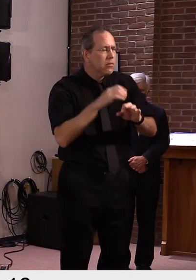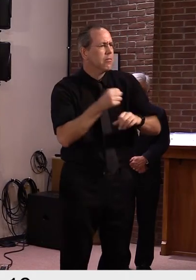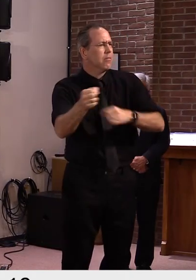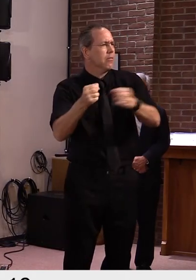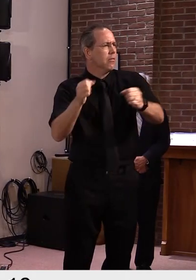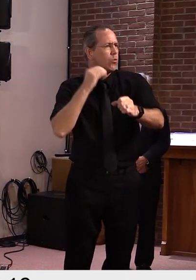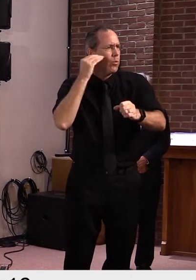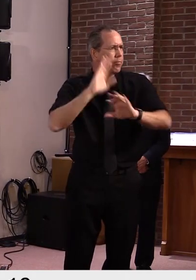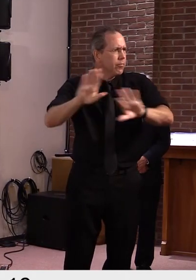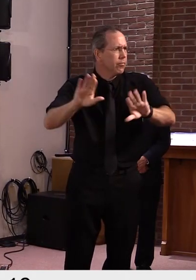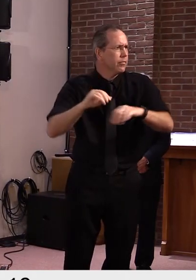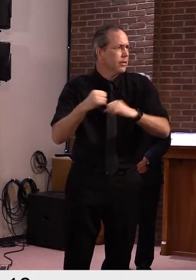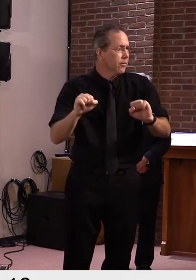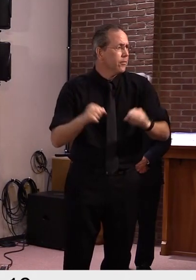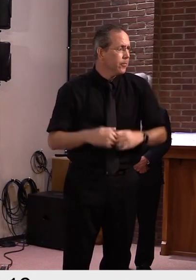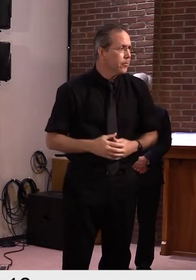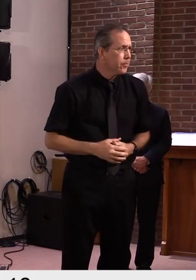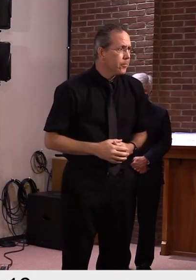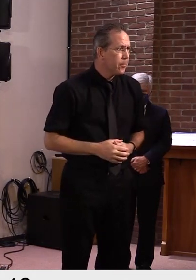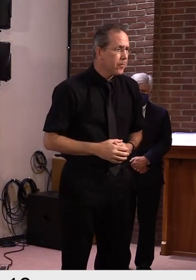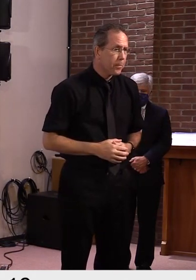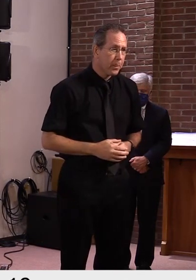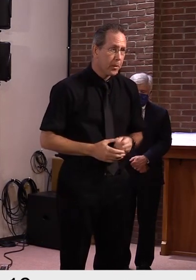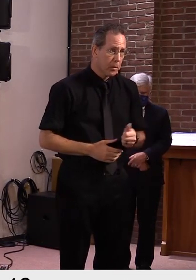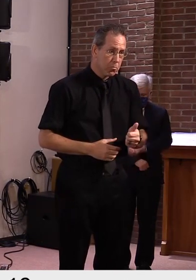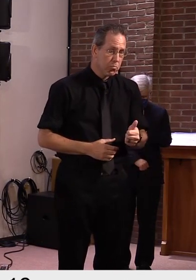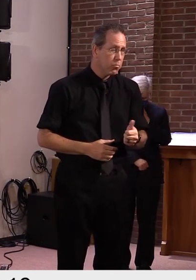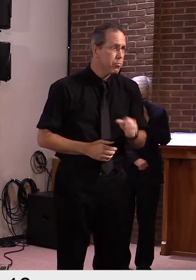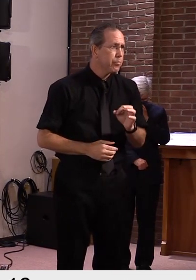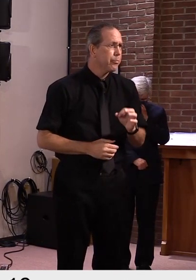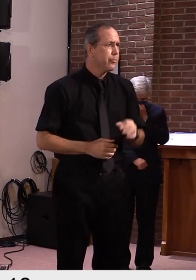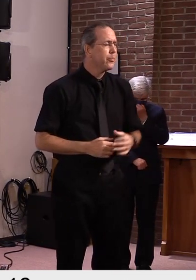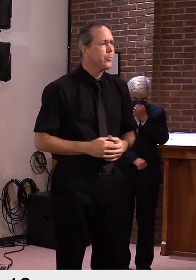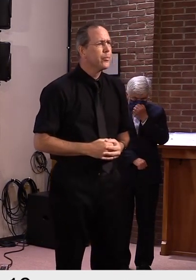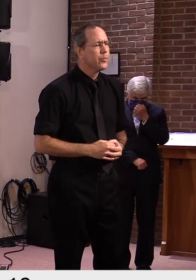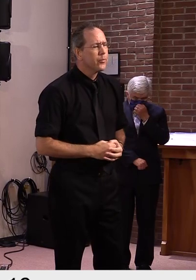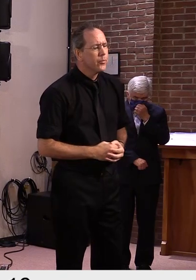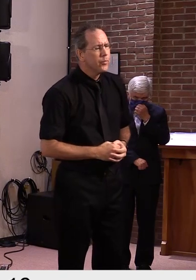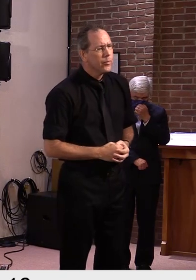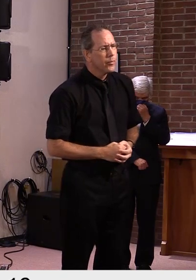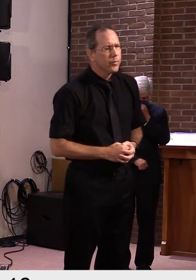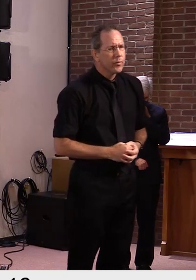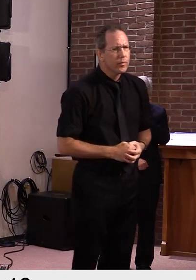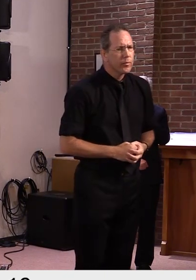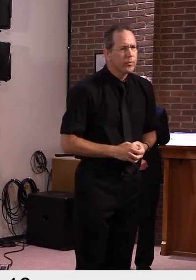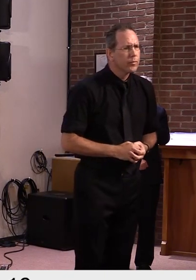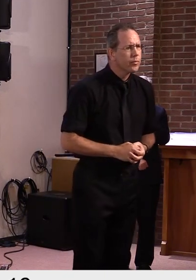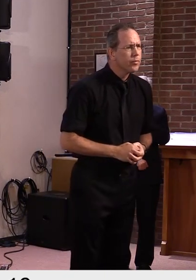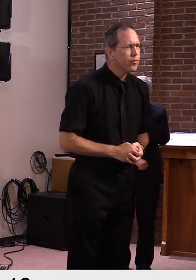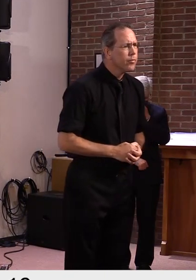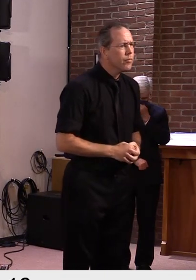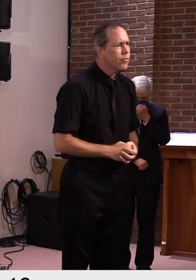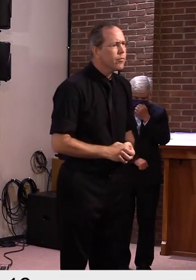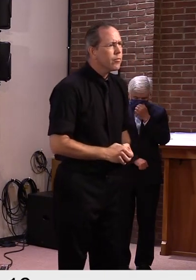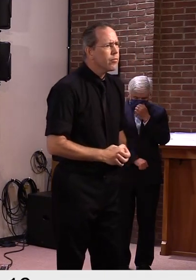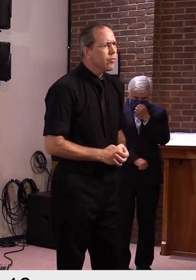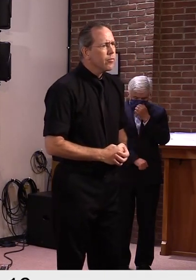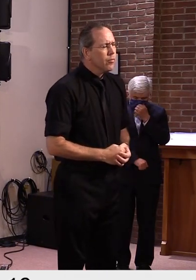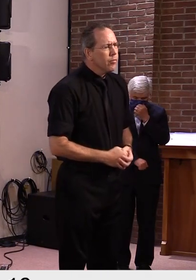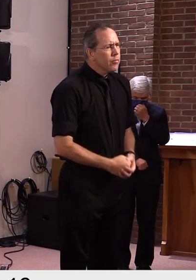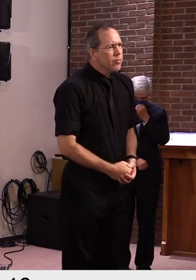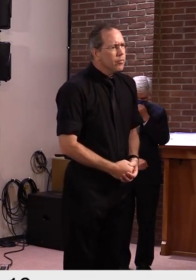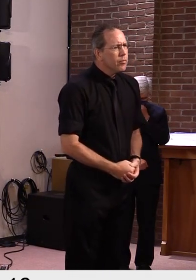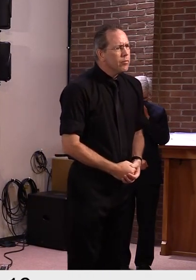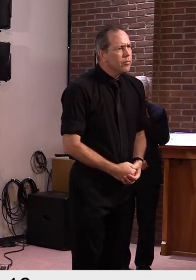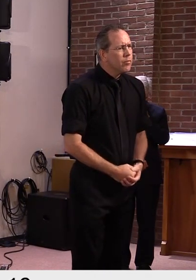Ann Wallace Allen, BT Digger. Hi, Governor, this question is for you. Can you tell me a little bit more, please,